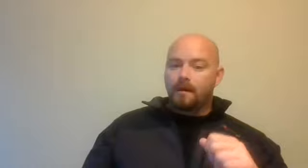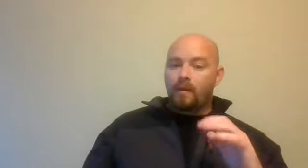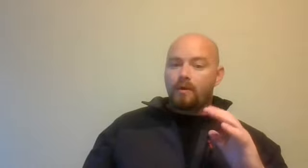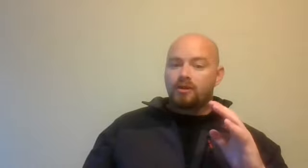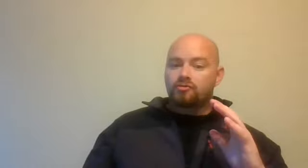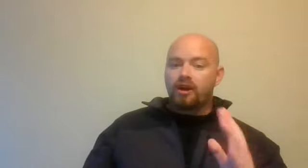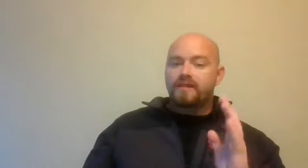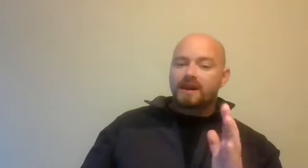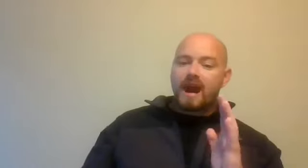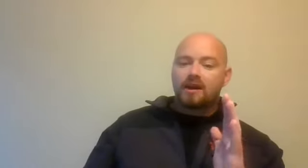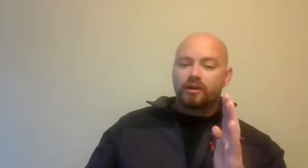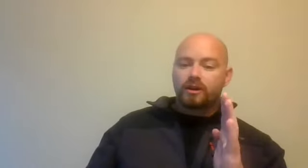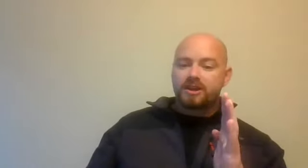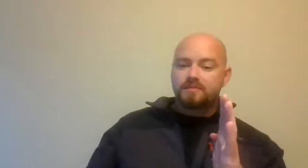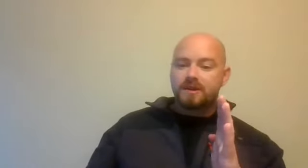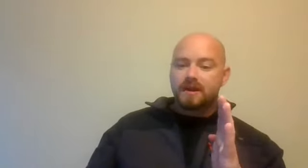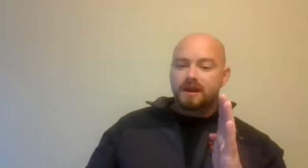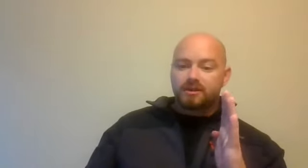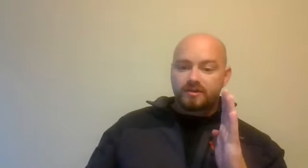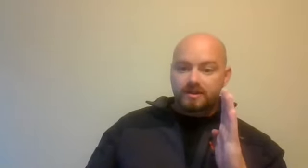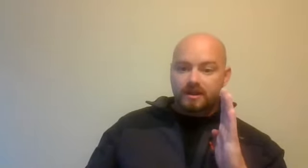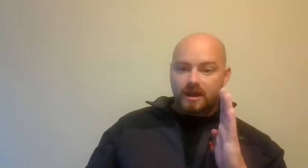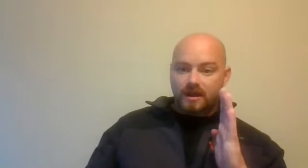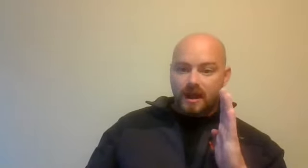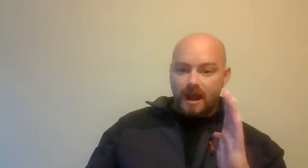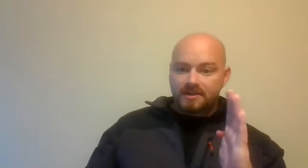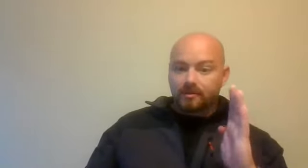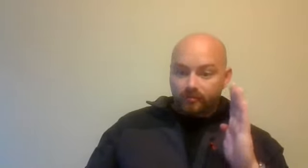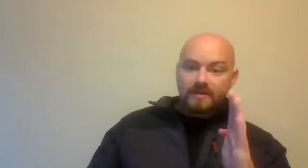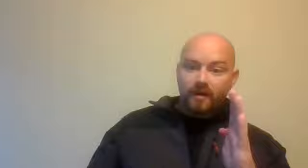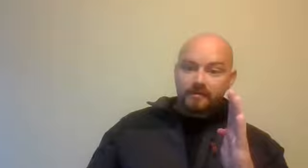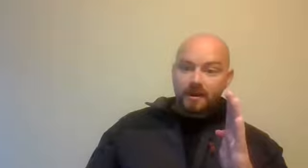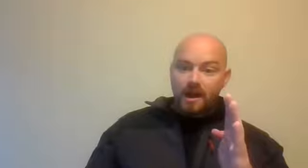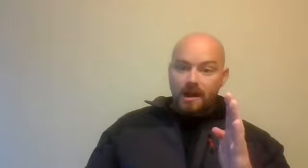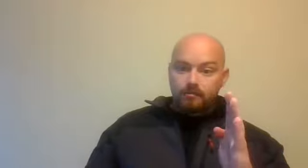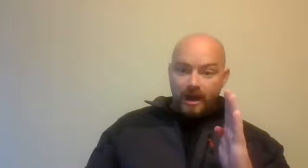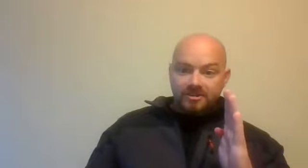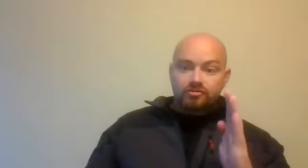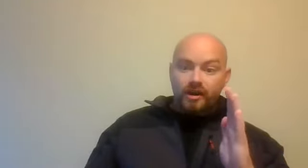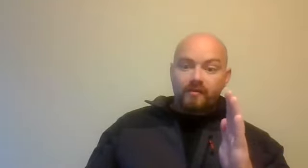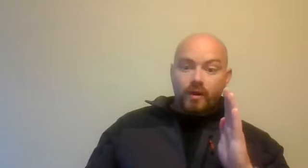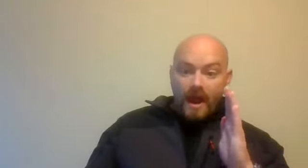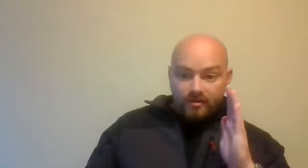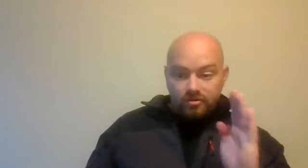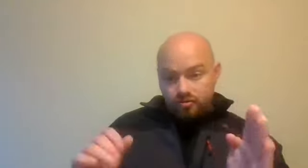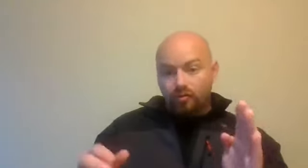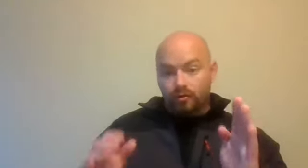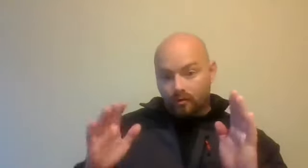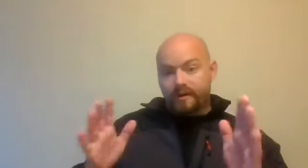When we are driving a car going at high speed, there is a large amount of risk involved. But as the driver, we have control over